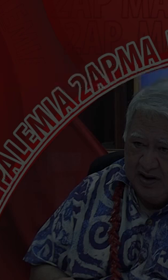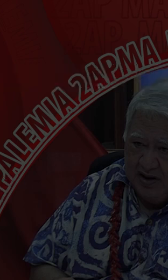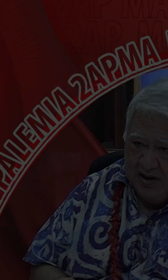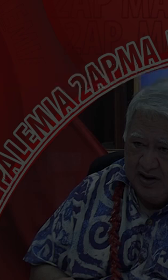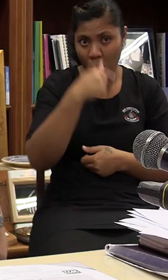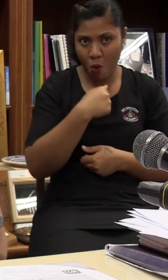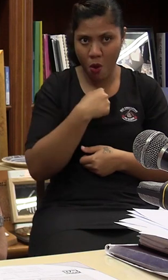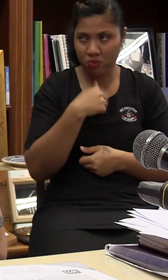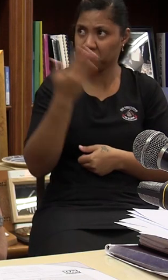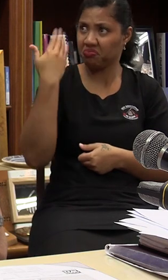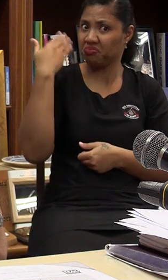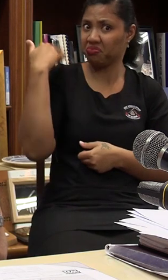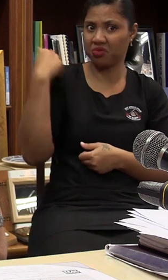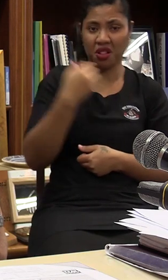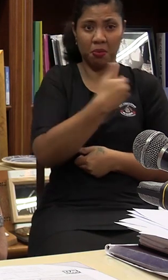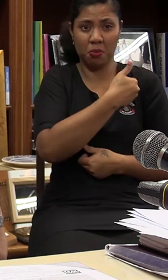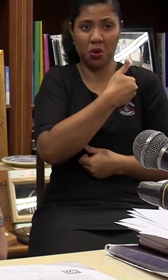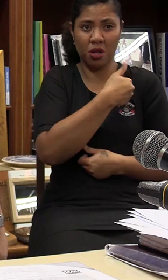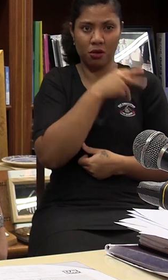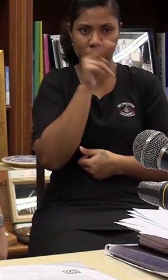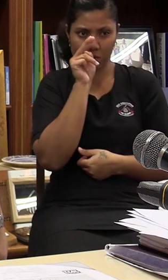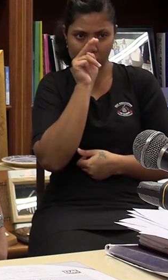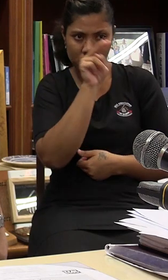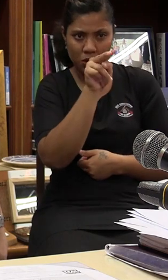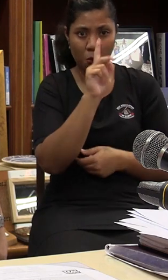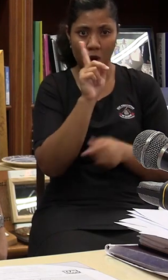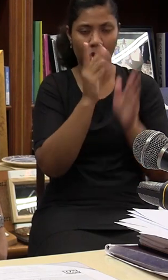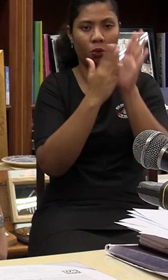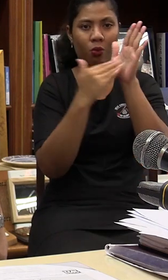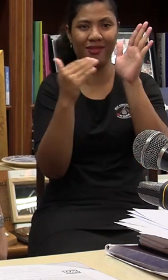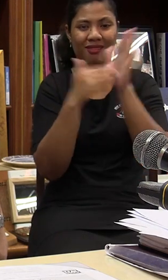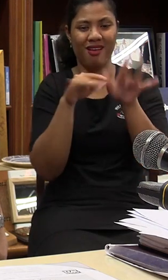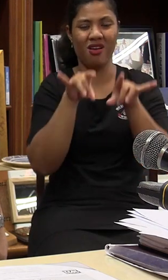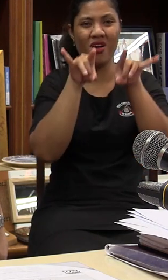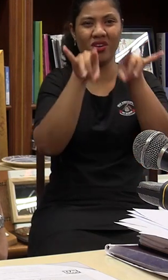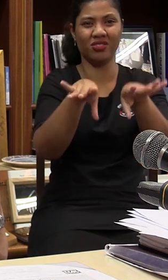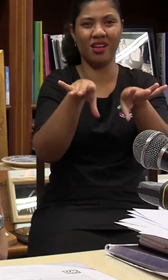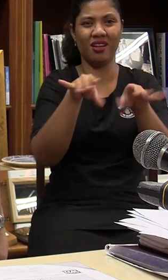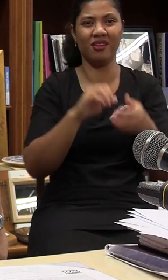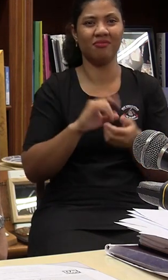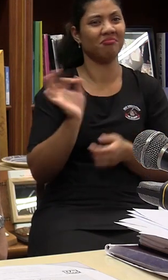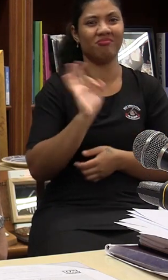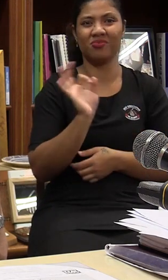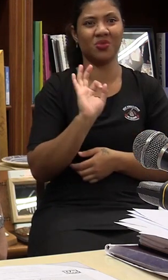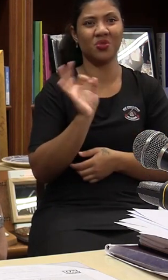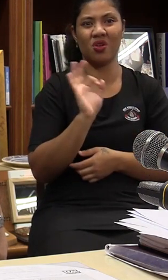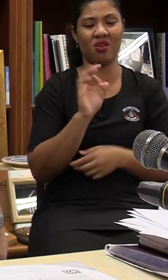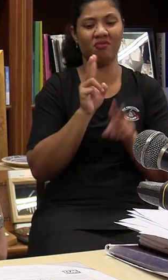I was born Australia. was born Australia.